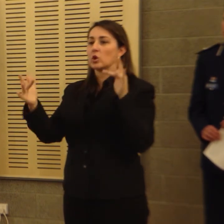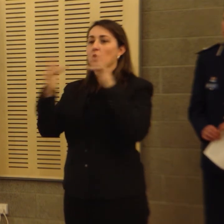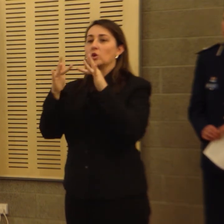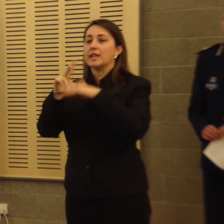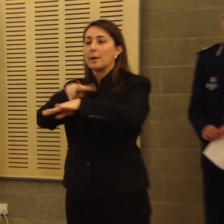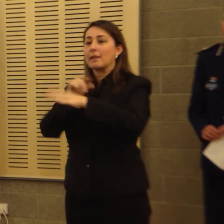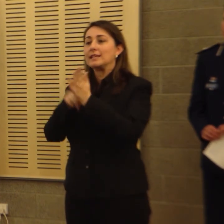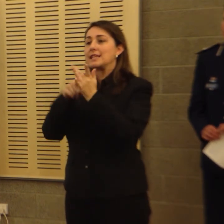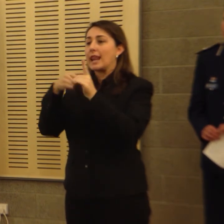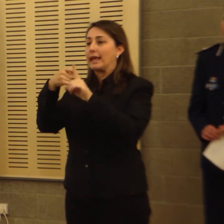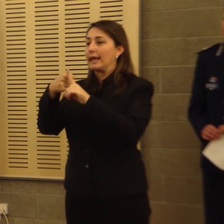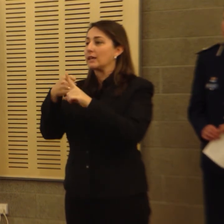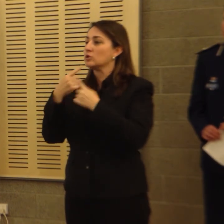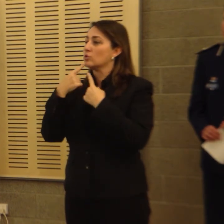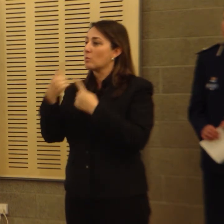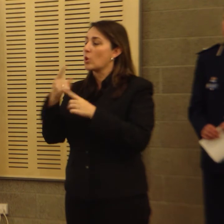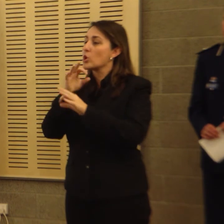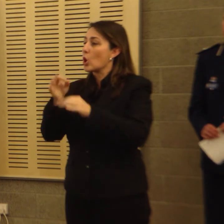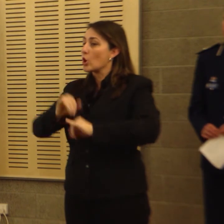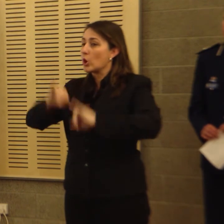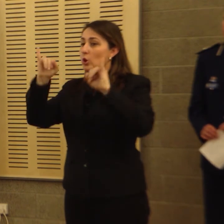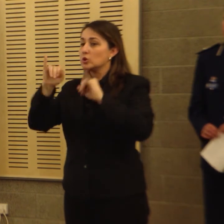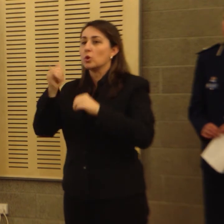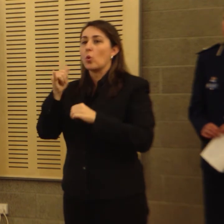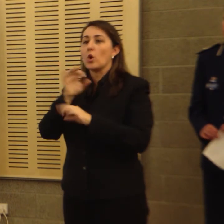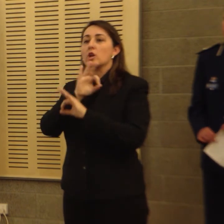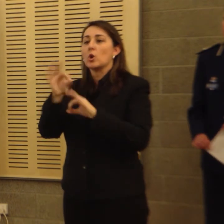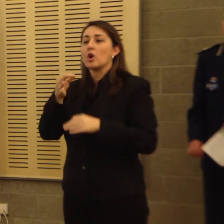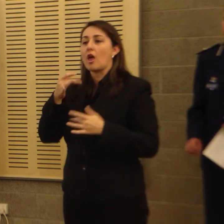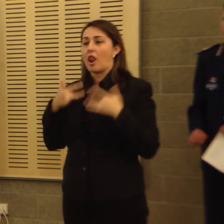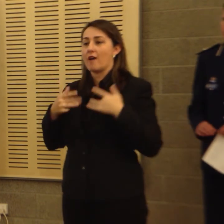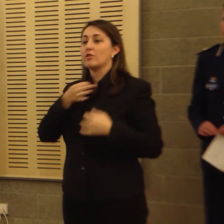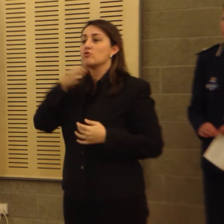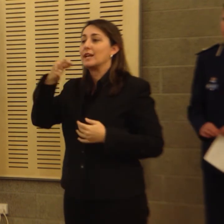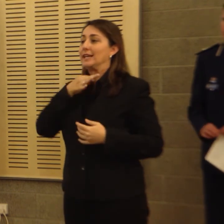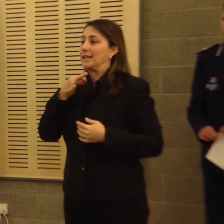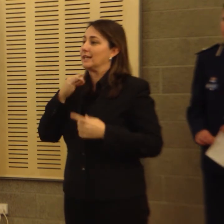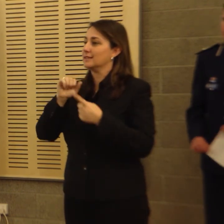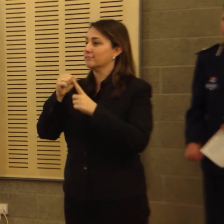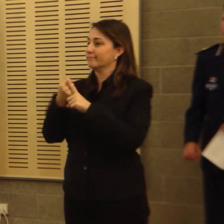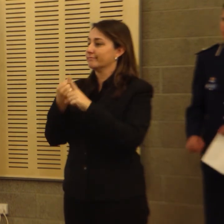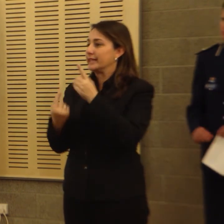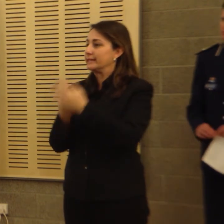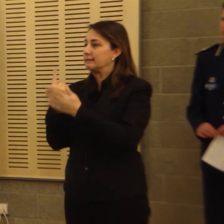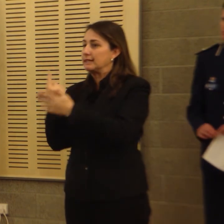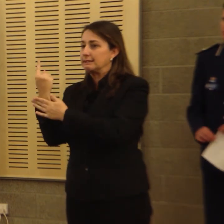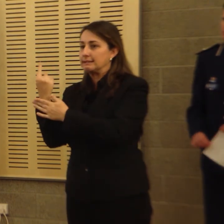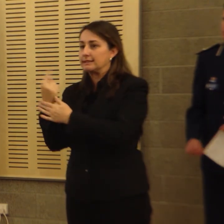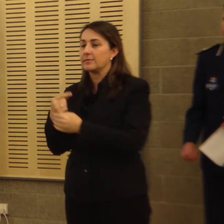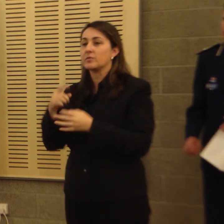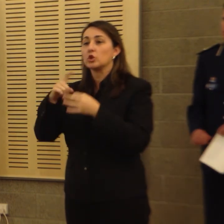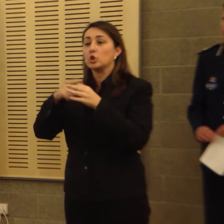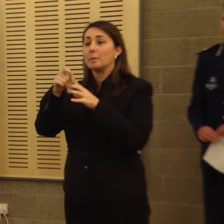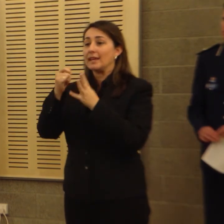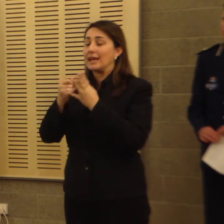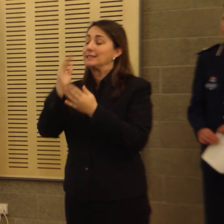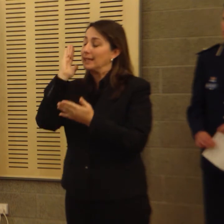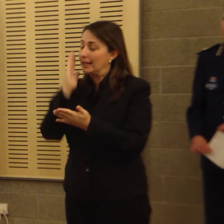to report non-urgent or non-life threatening incidents. The QPS is committed to providing a quality and